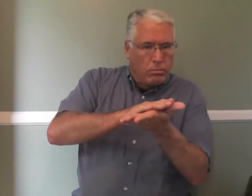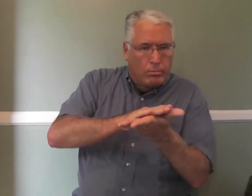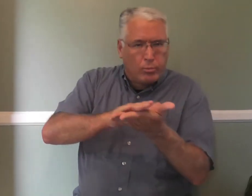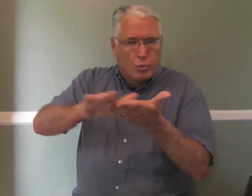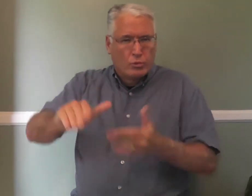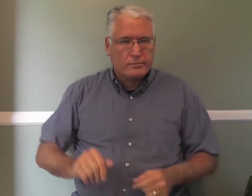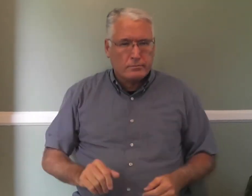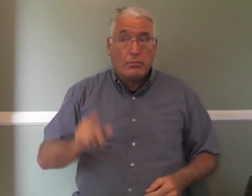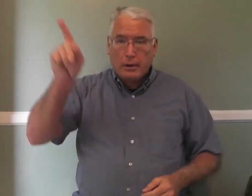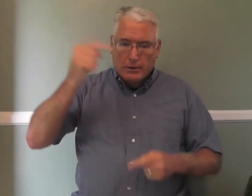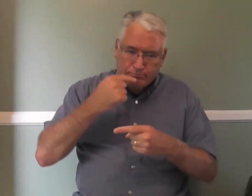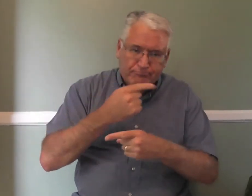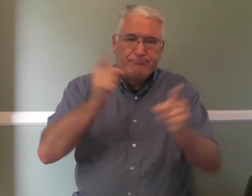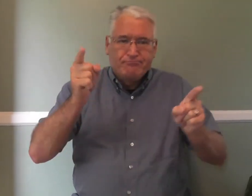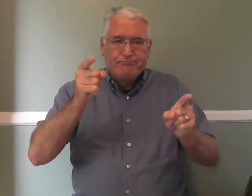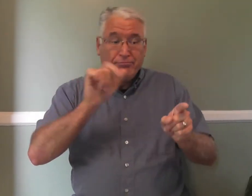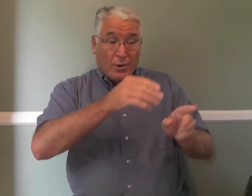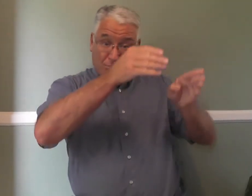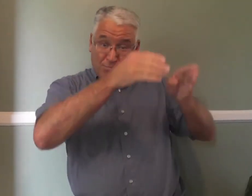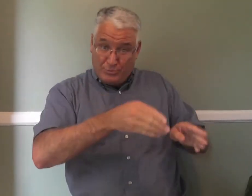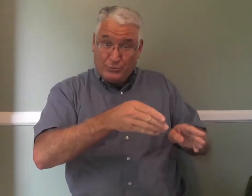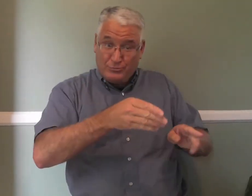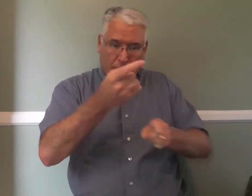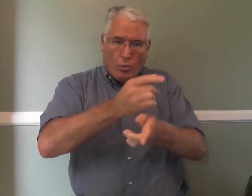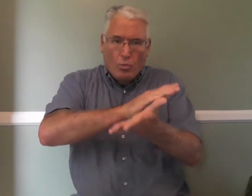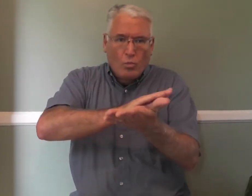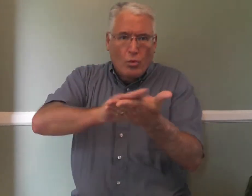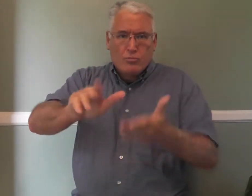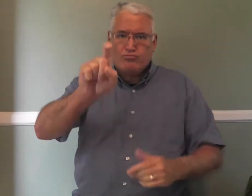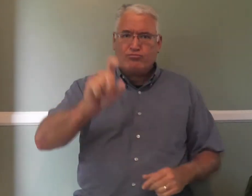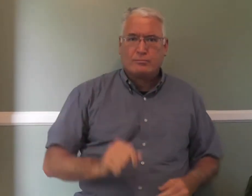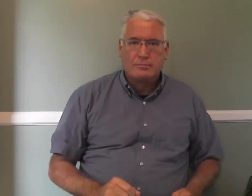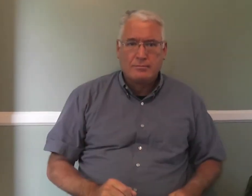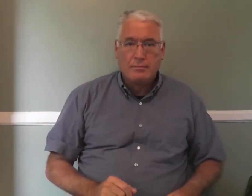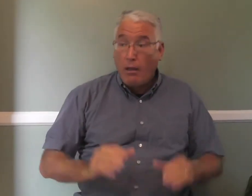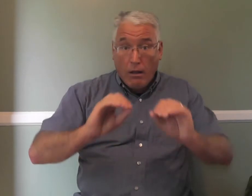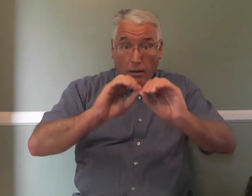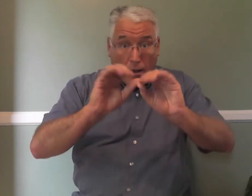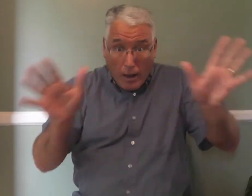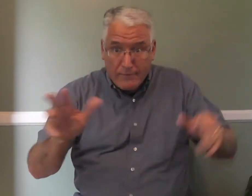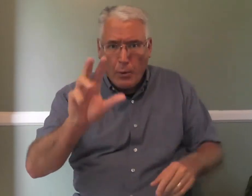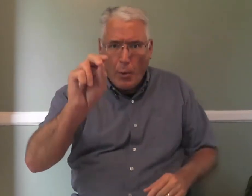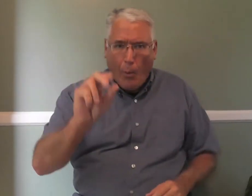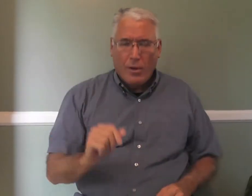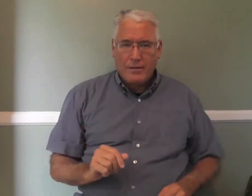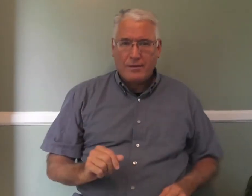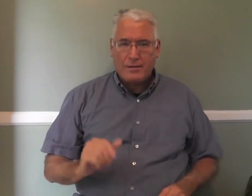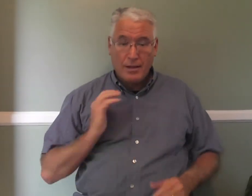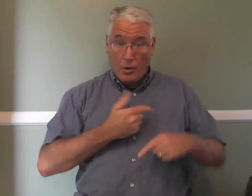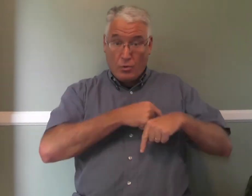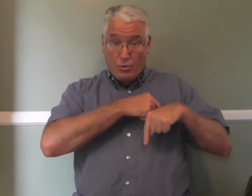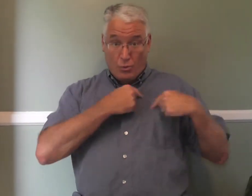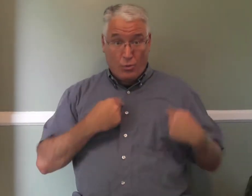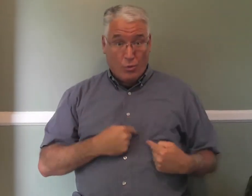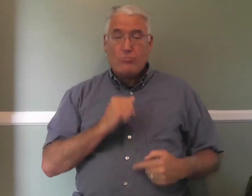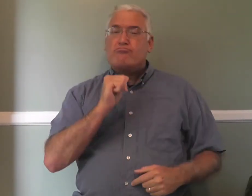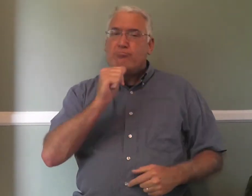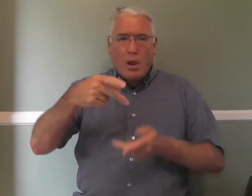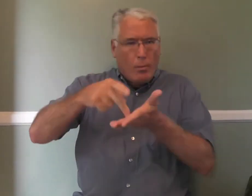heart? God declares that person pure? Obviously not. Our hearts